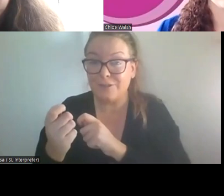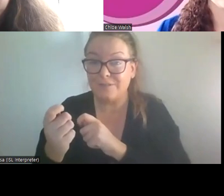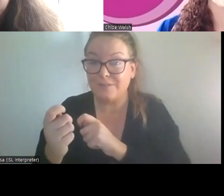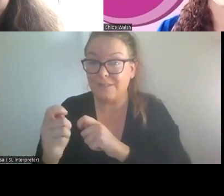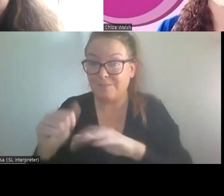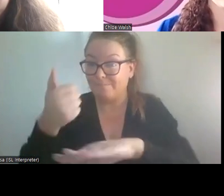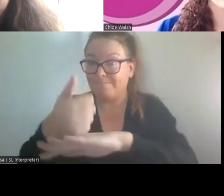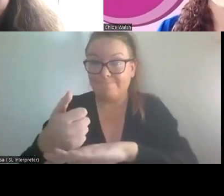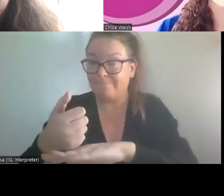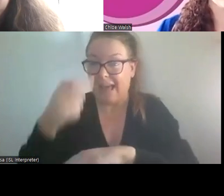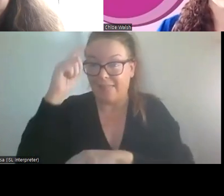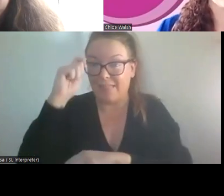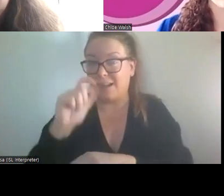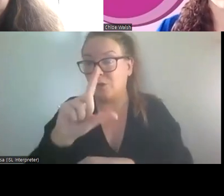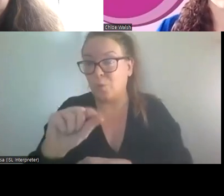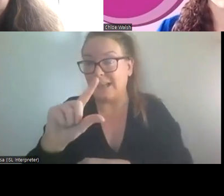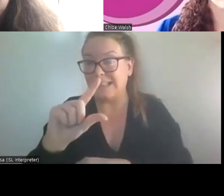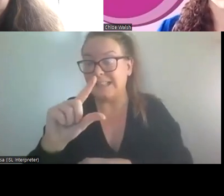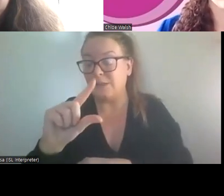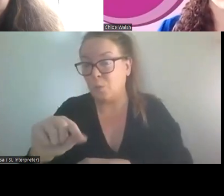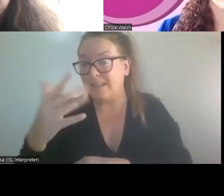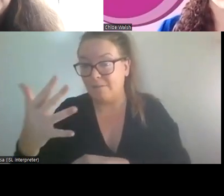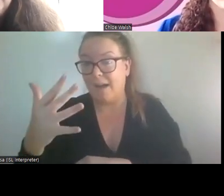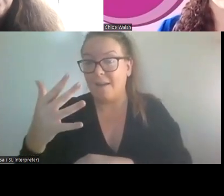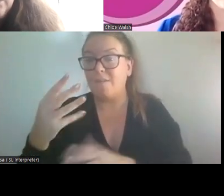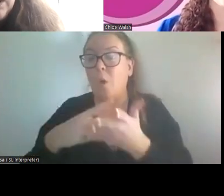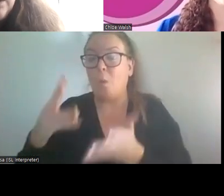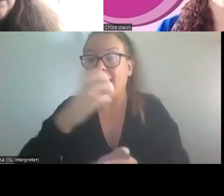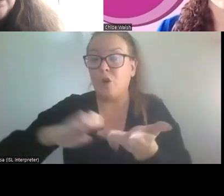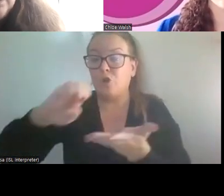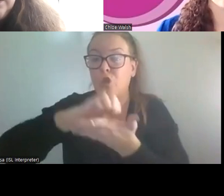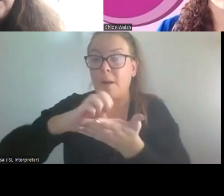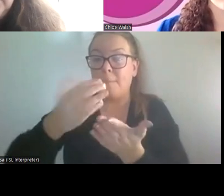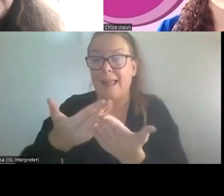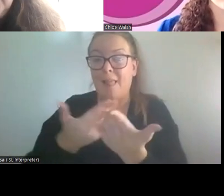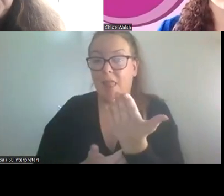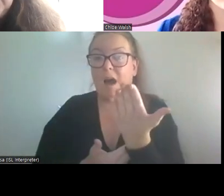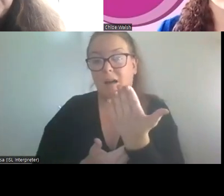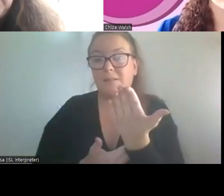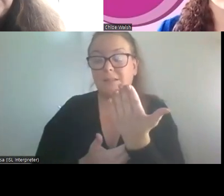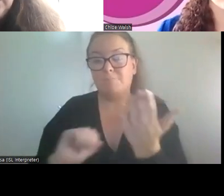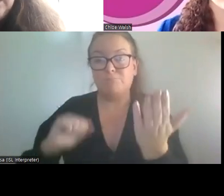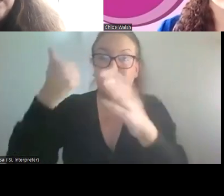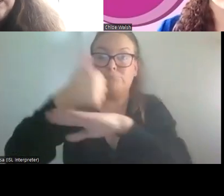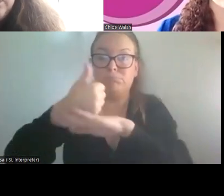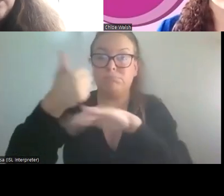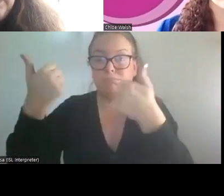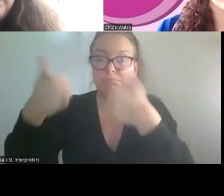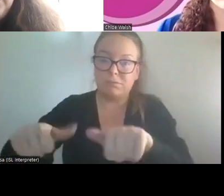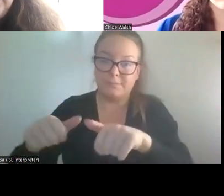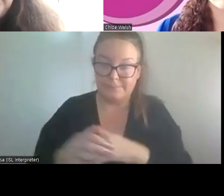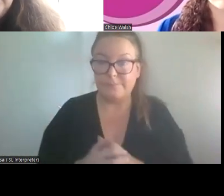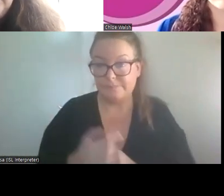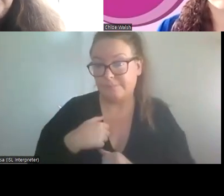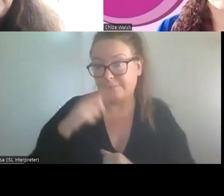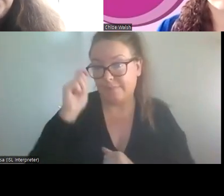the European laws come in. Okay, thank you very much, Anja. That sort of